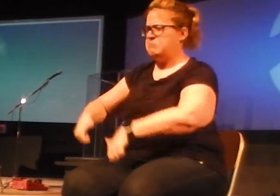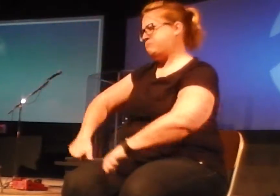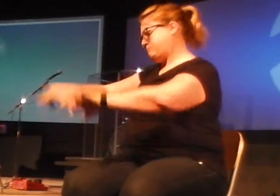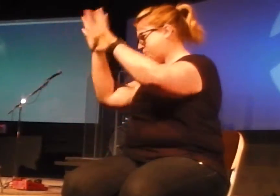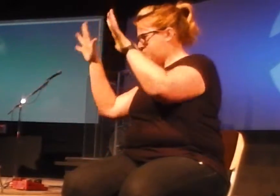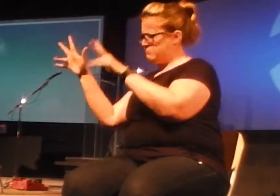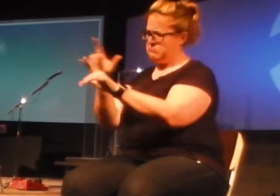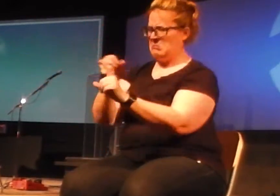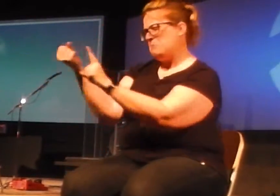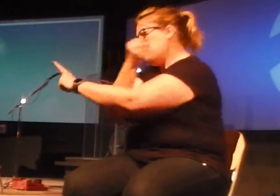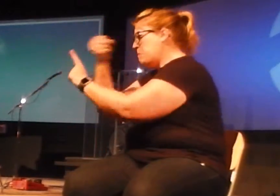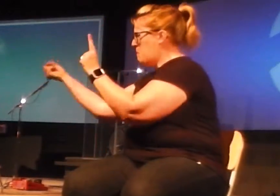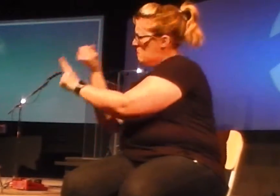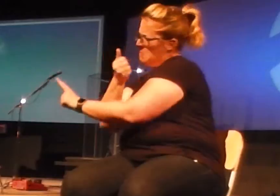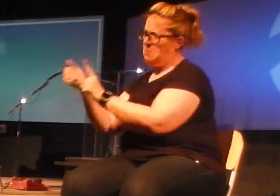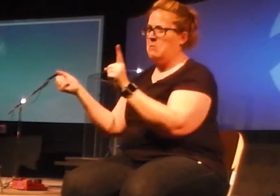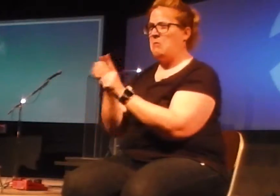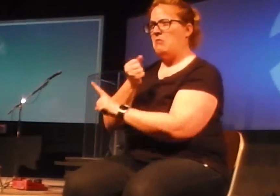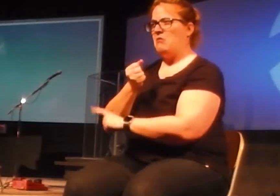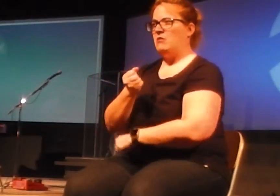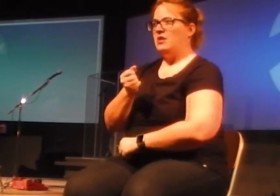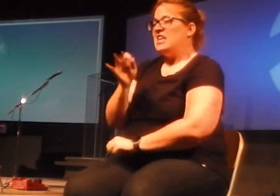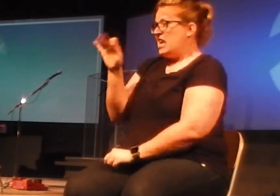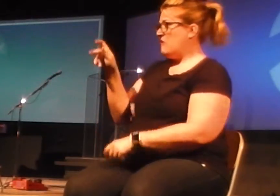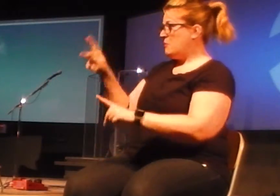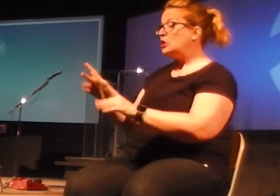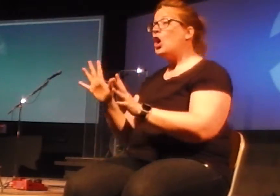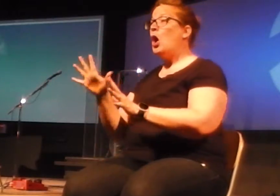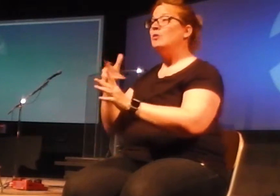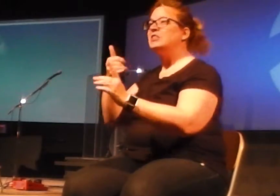anyone who would dare to come to the 10-foot radius of him.